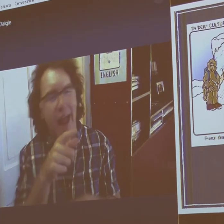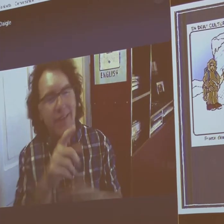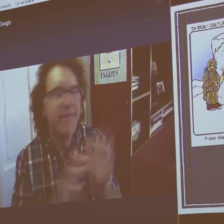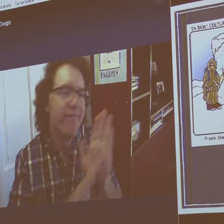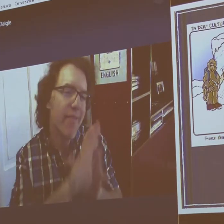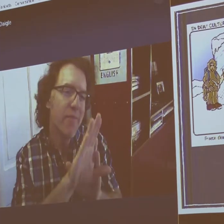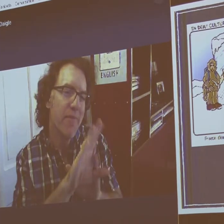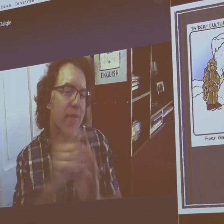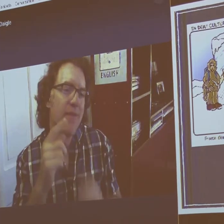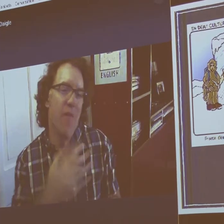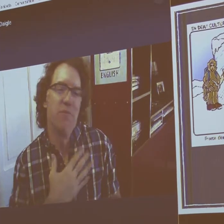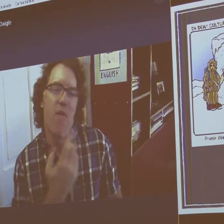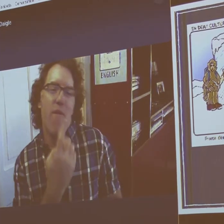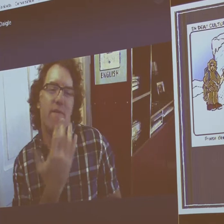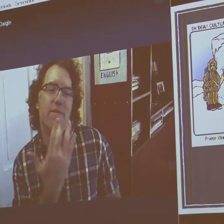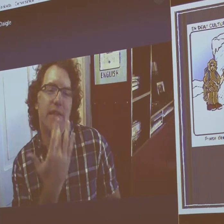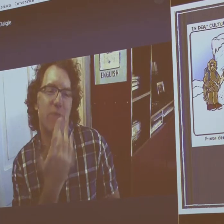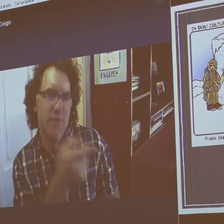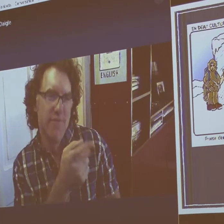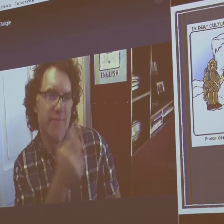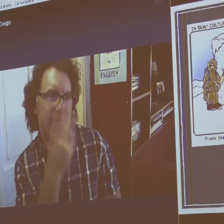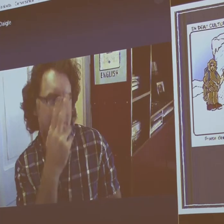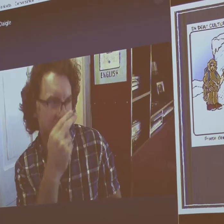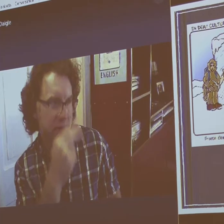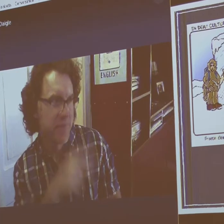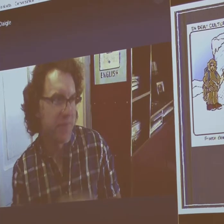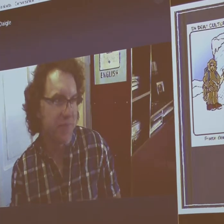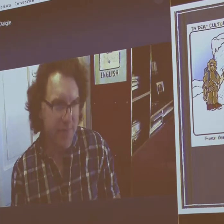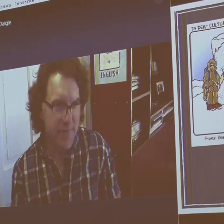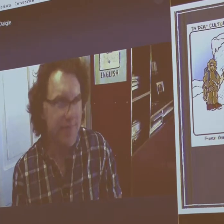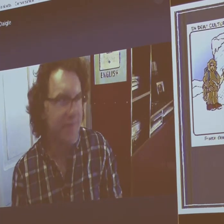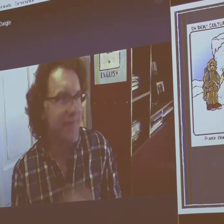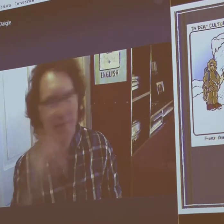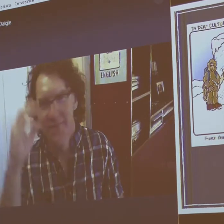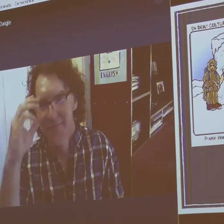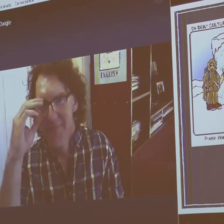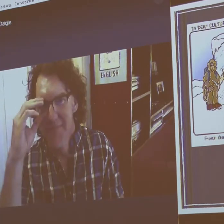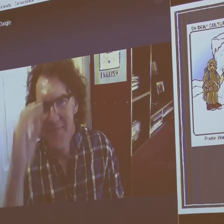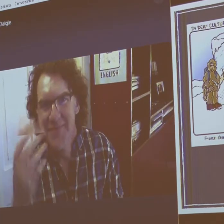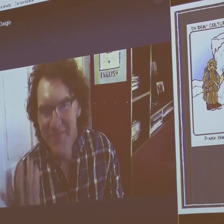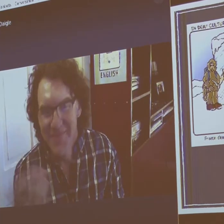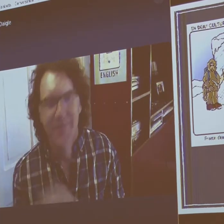that and make it funny? So, that's one of my favorite cartoons.